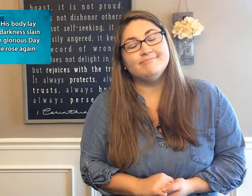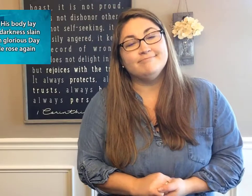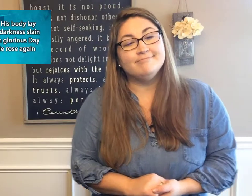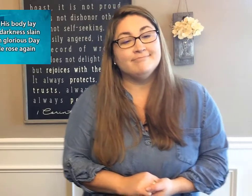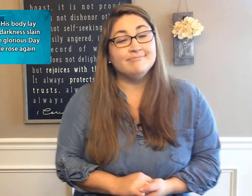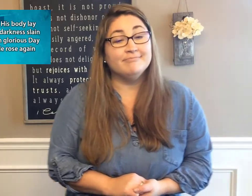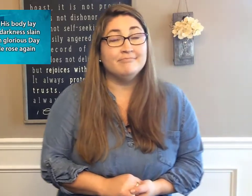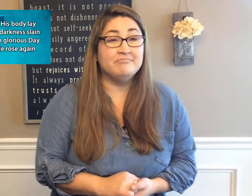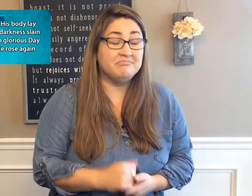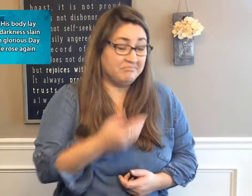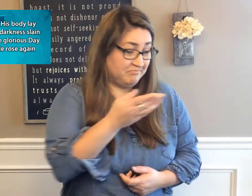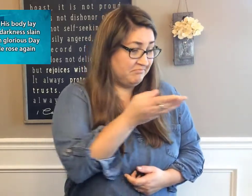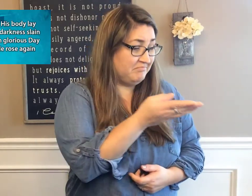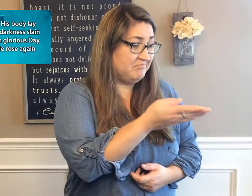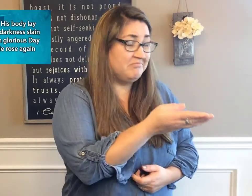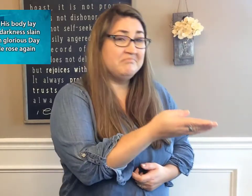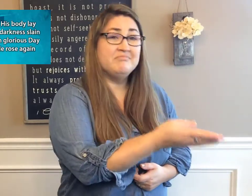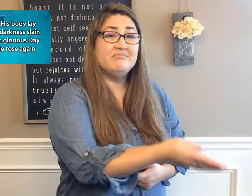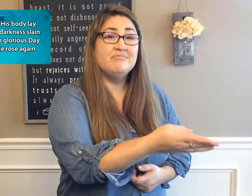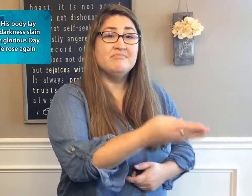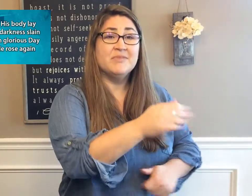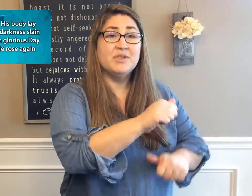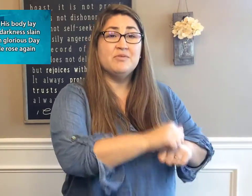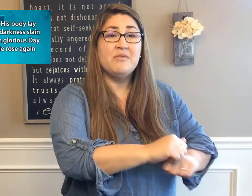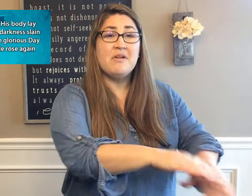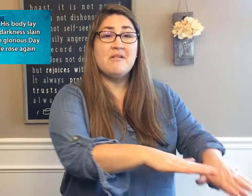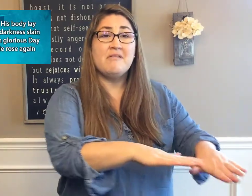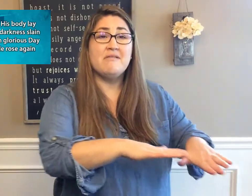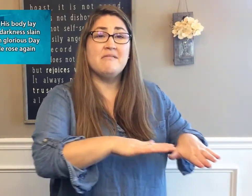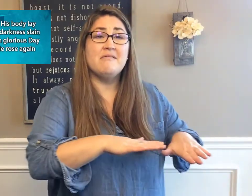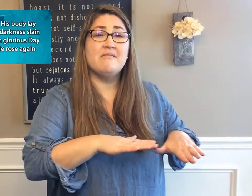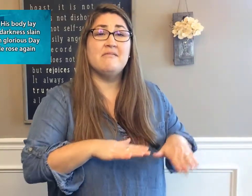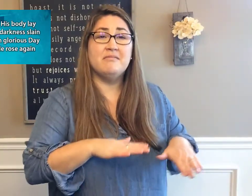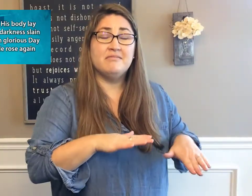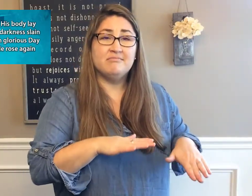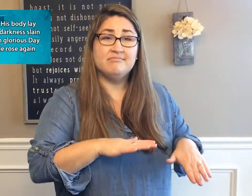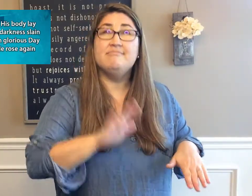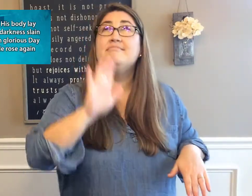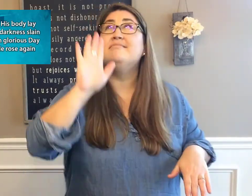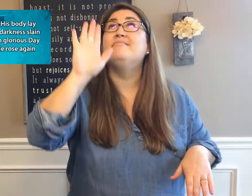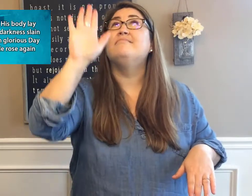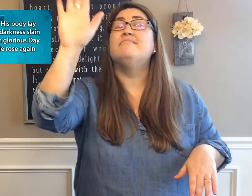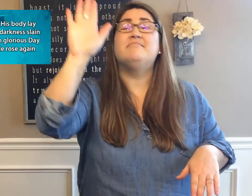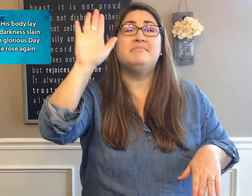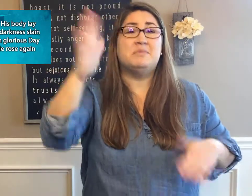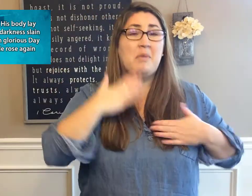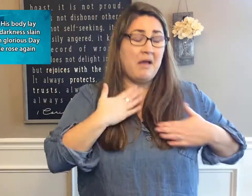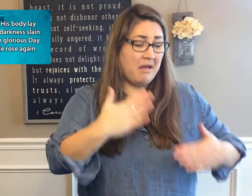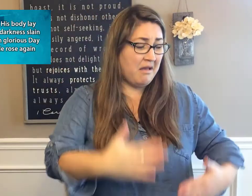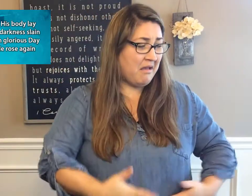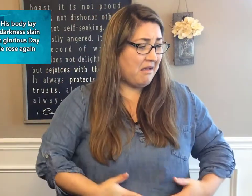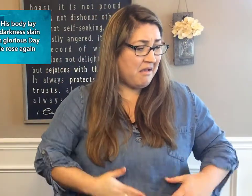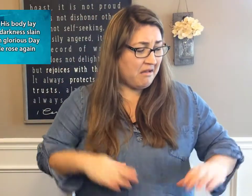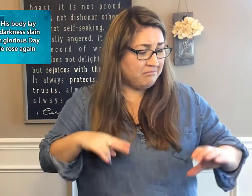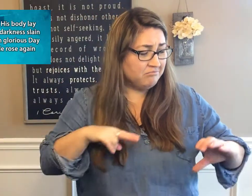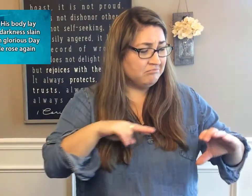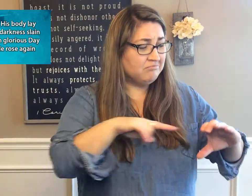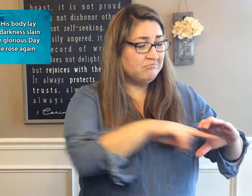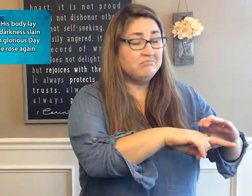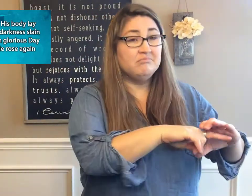There in the ground, His body lay. Light of